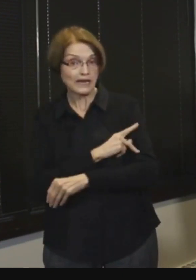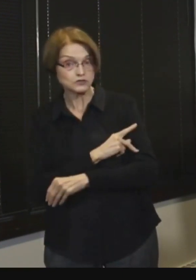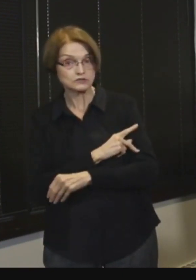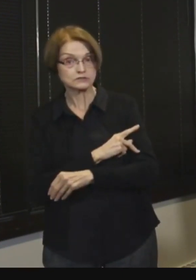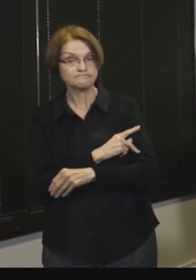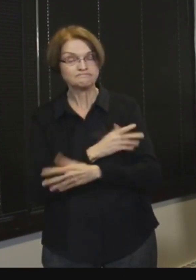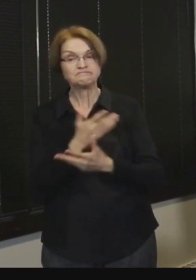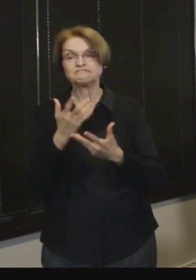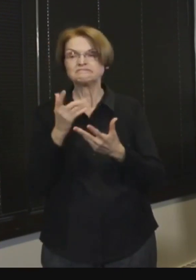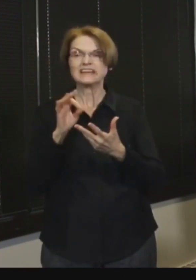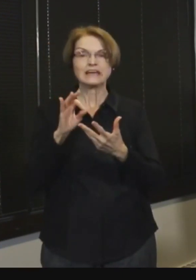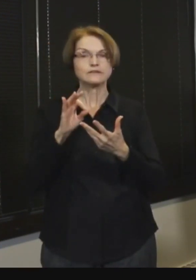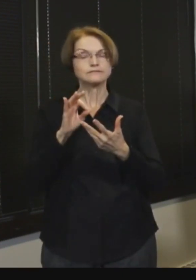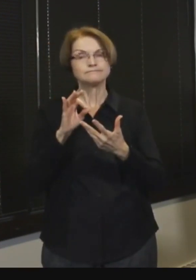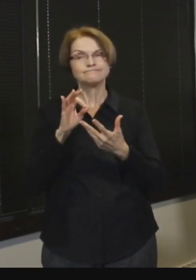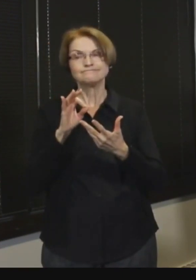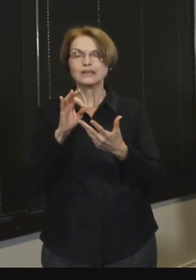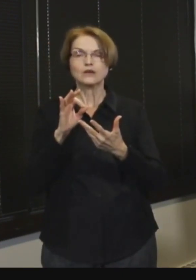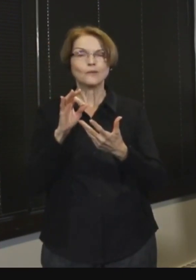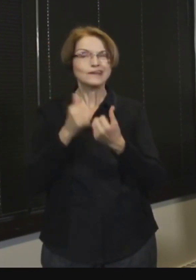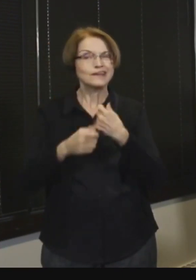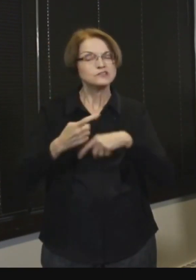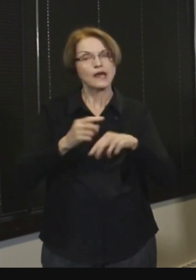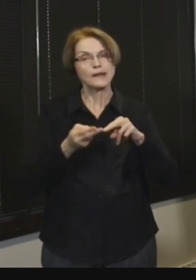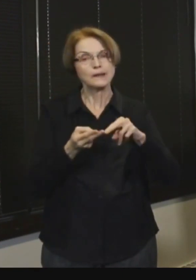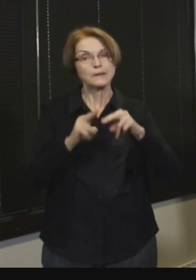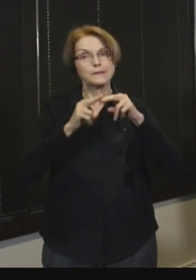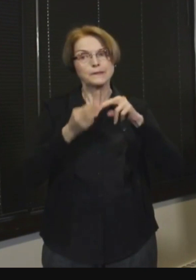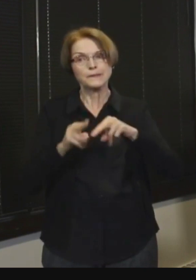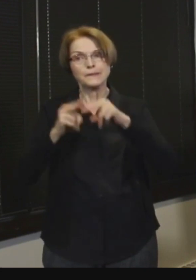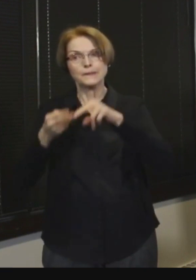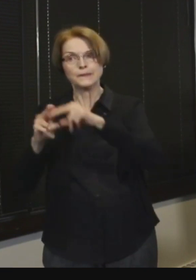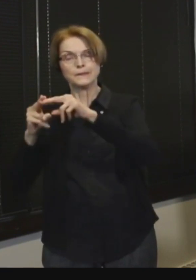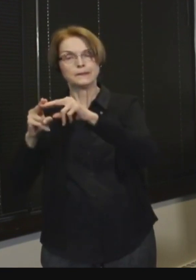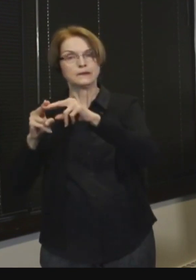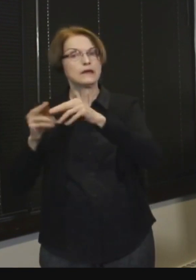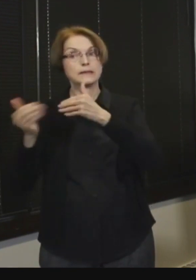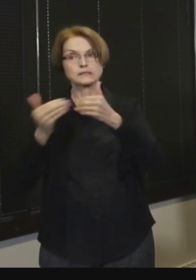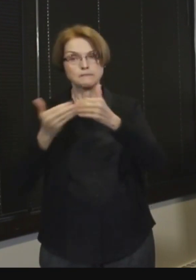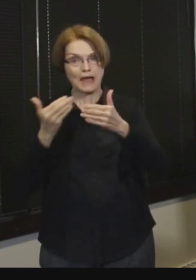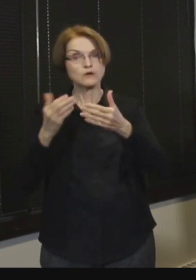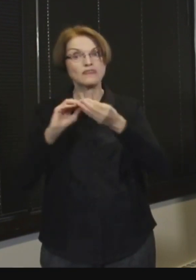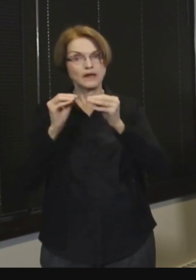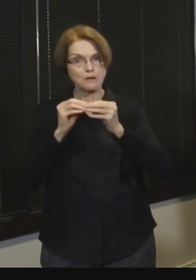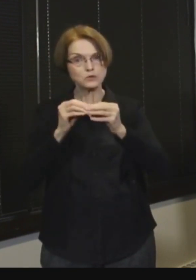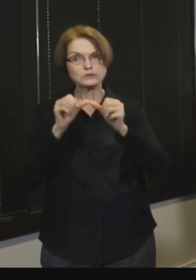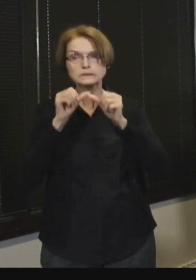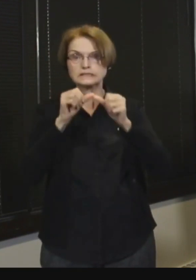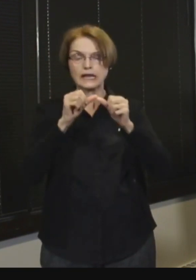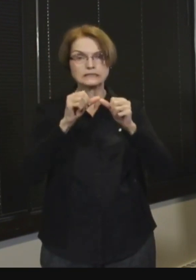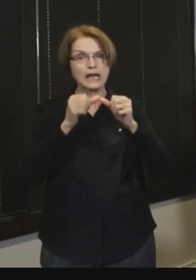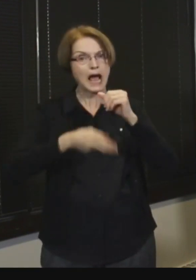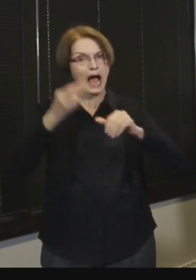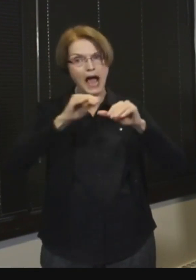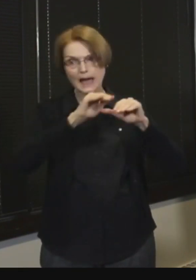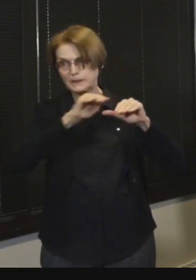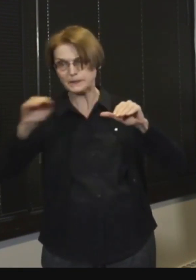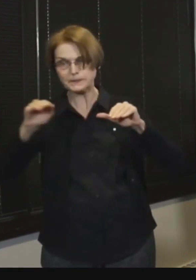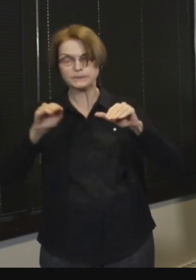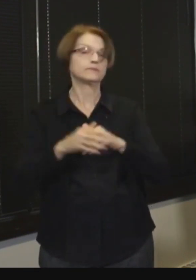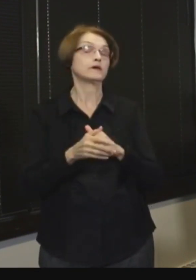patients down on any given day, is still dangerously high. Until we reduce these numbers